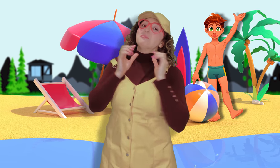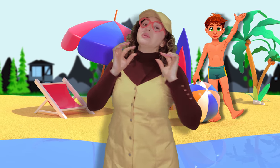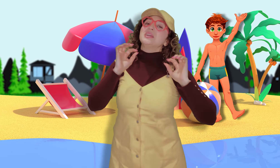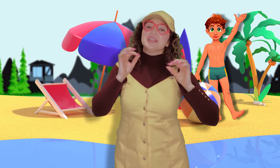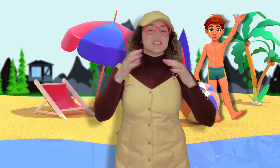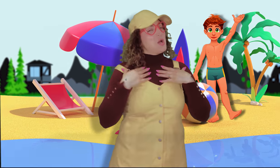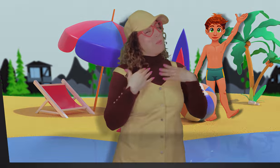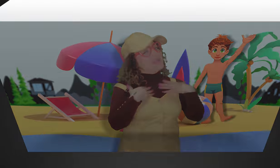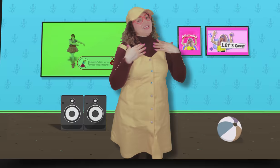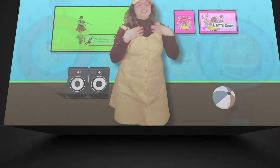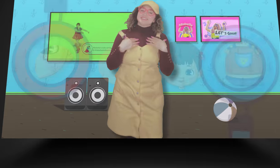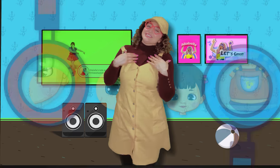piece of me